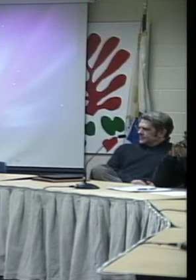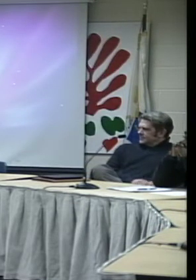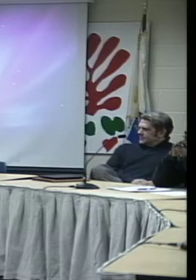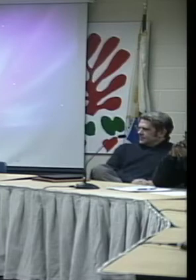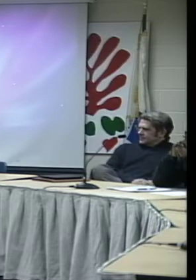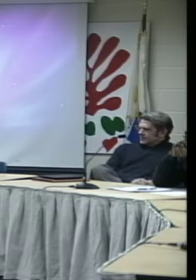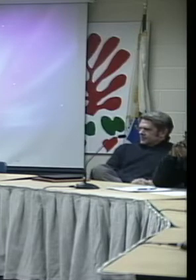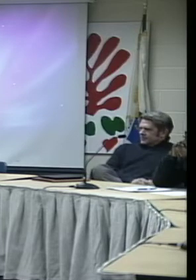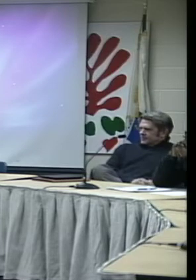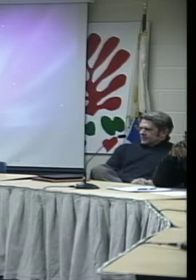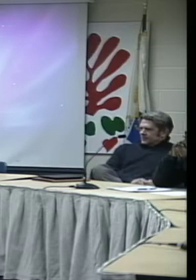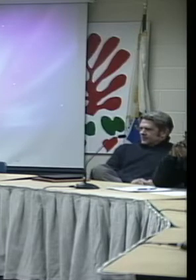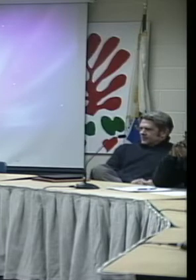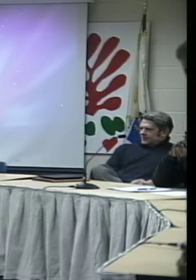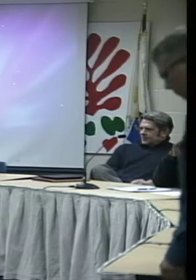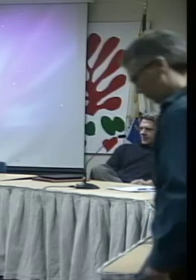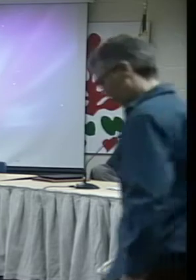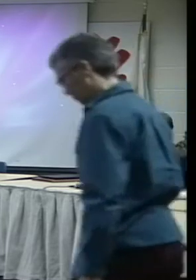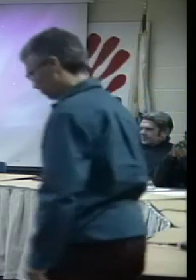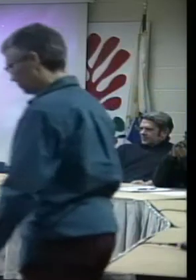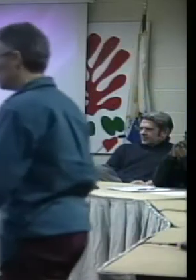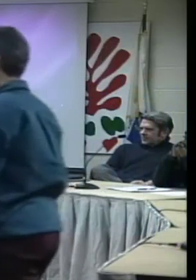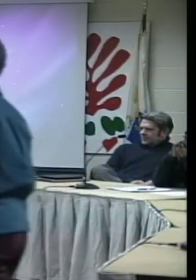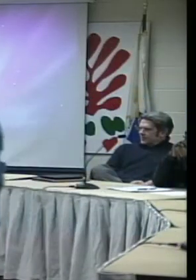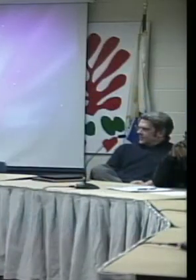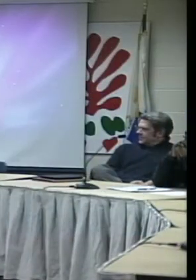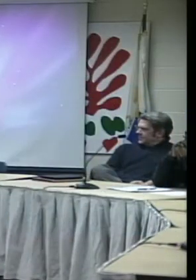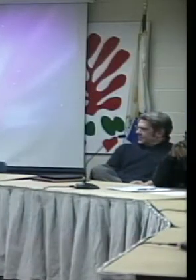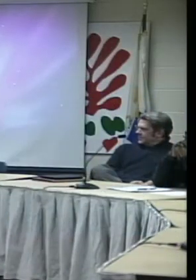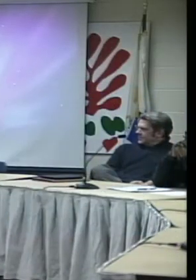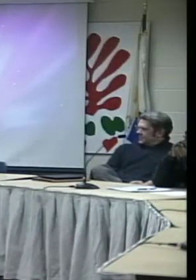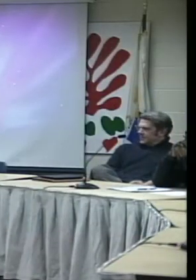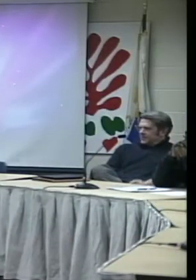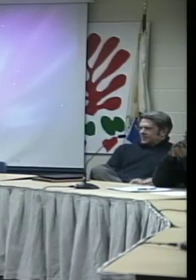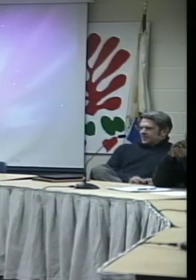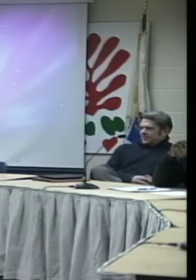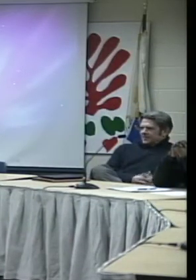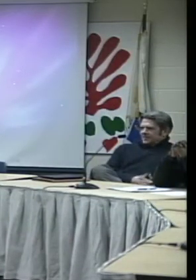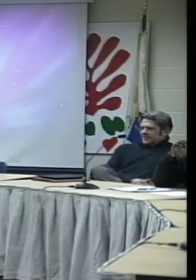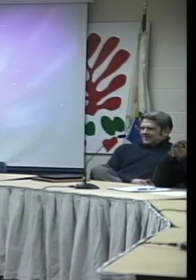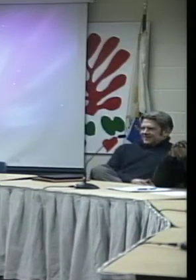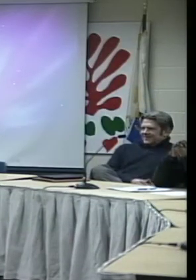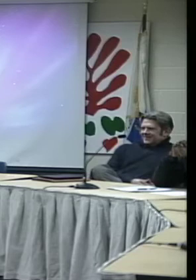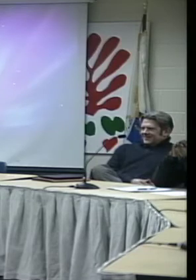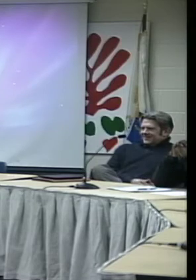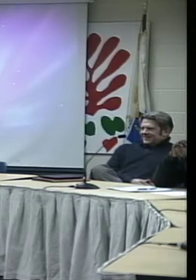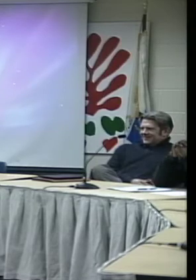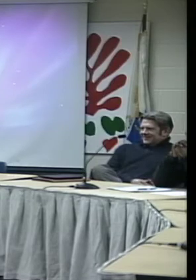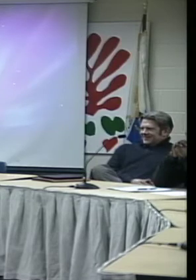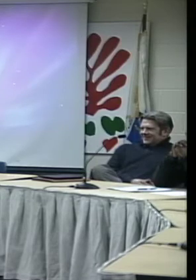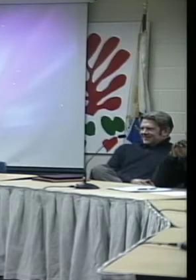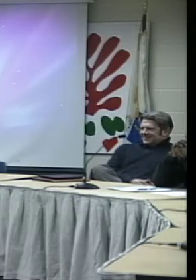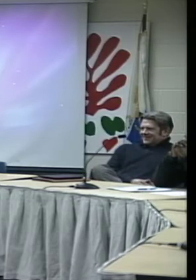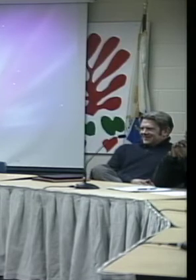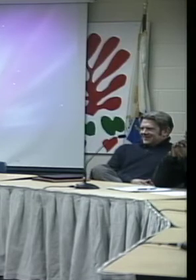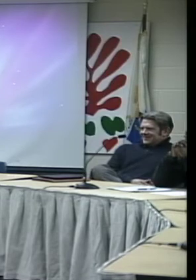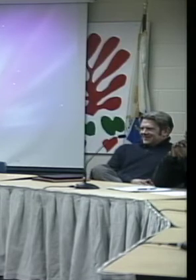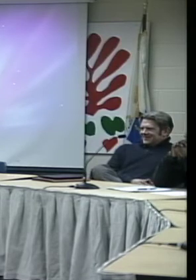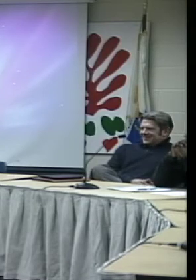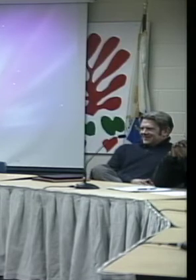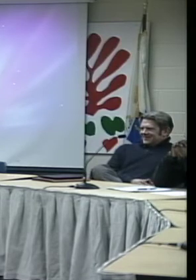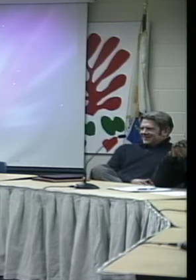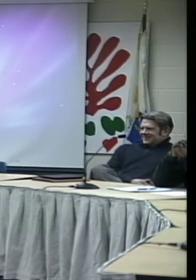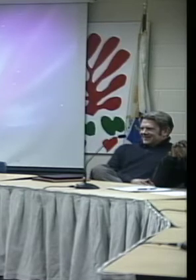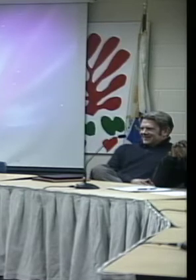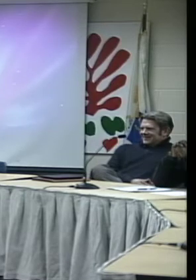Harrell, Steve Sanderson, Kay Zatvitna, and Robin Barber. So if you want to line up. And we should have Chuck. Can